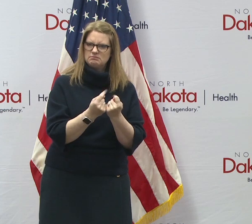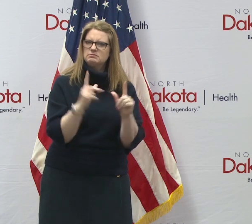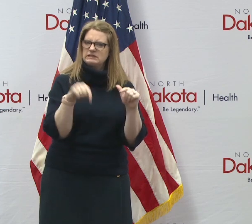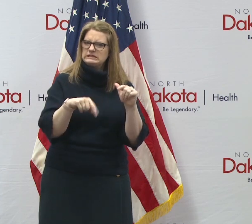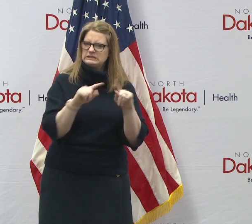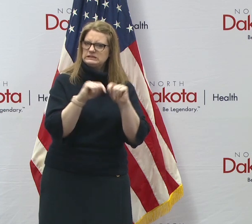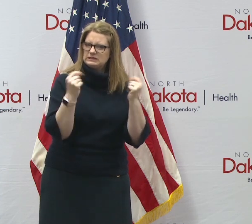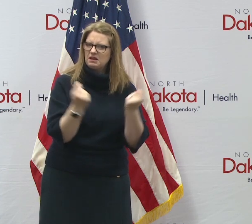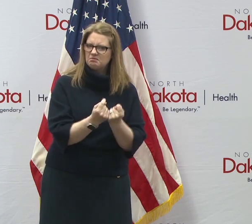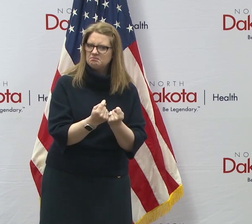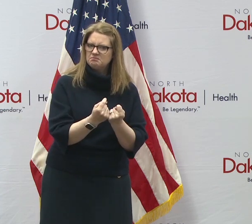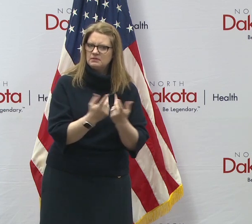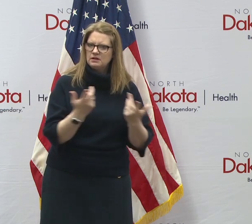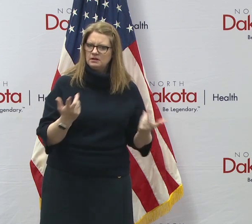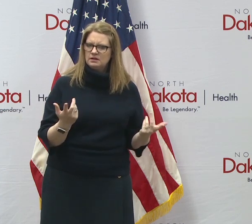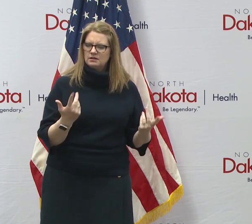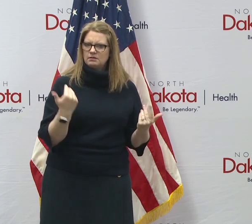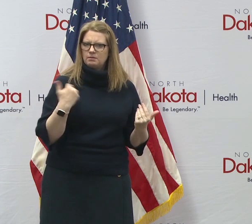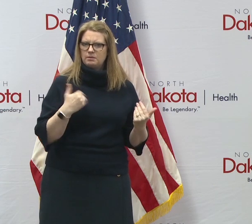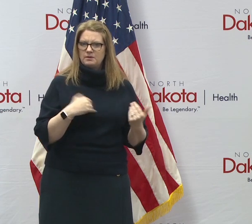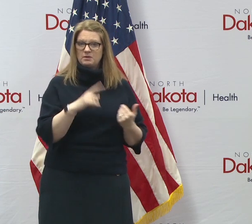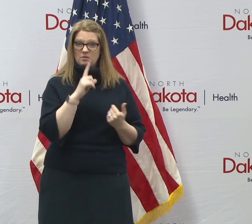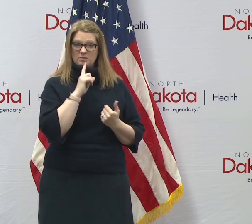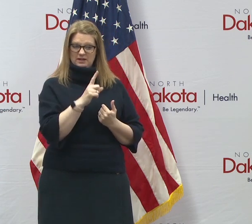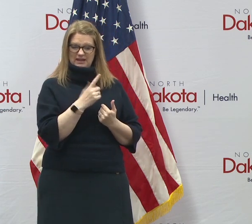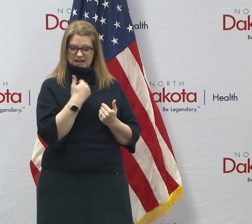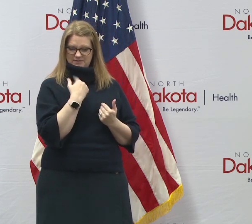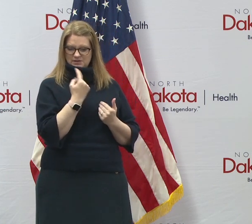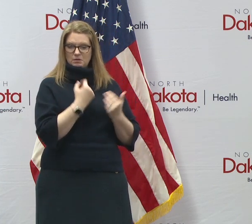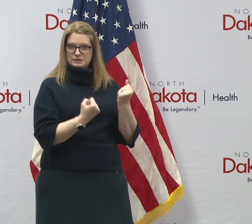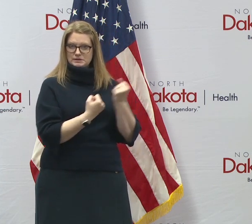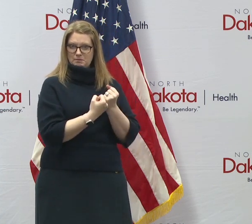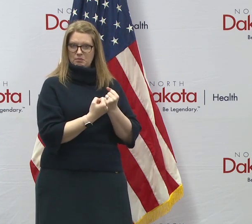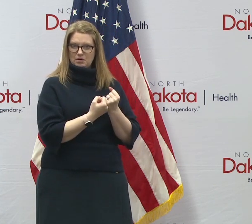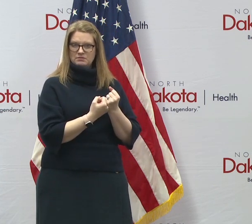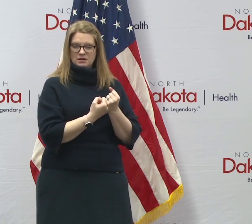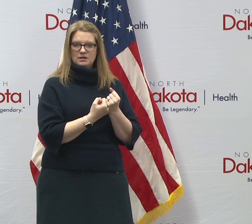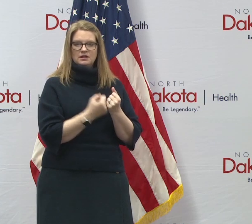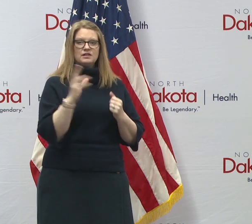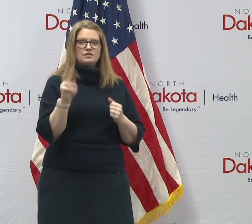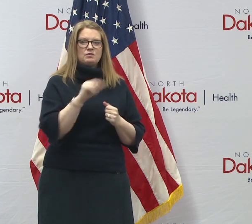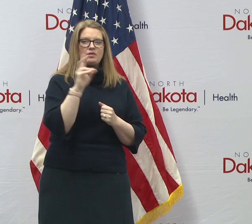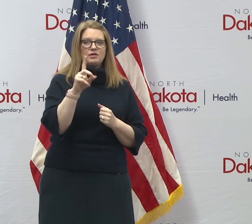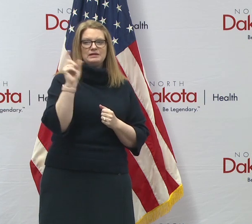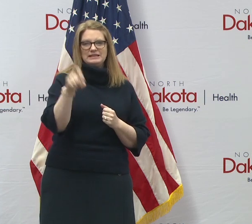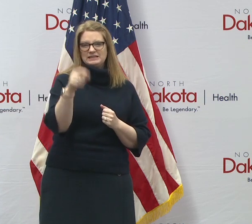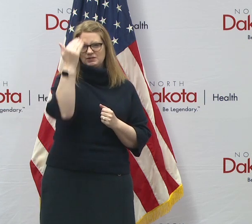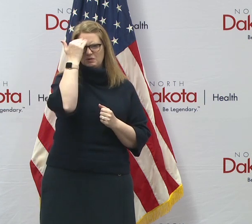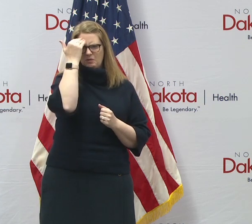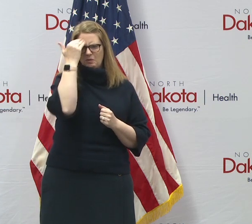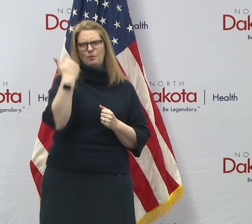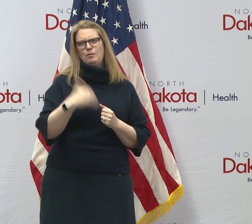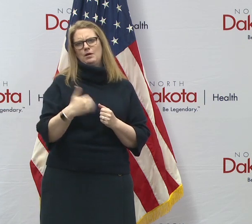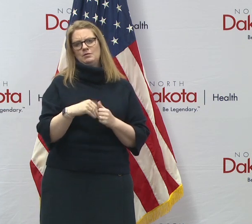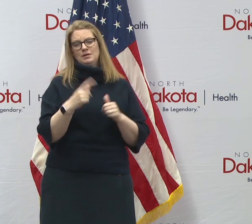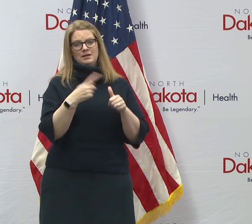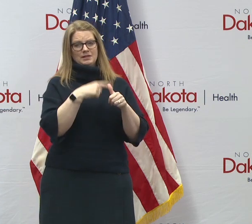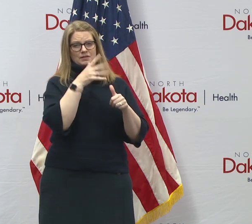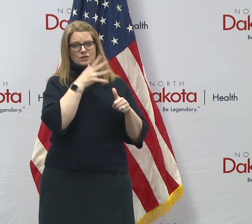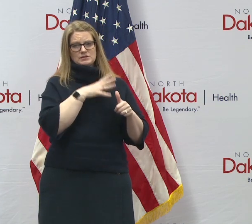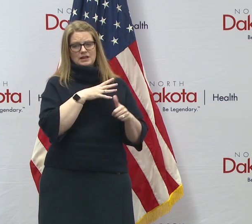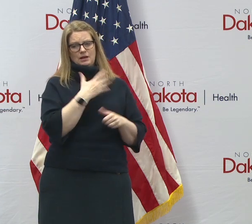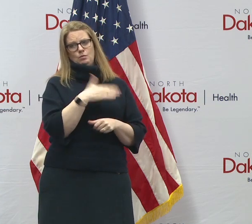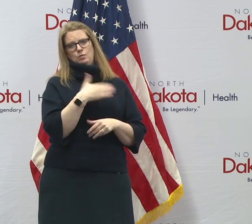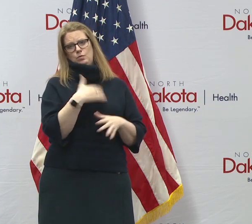life, uh, when you've got somebody that is really there to support you. And I have to say, the North Dakota needs to know that, uh, that the first lady's been